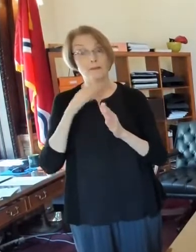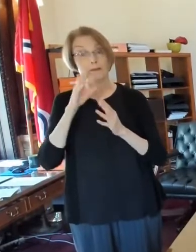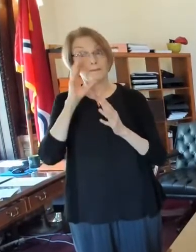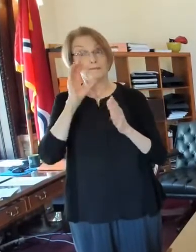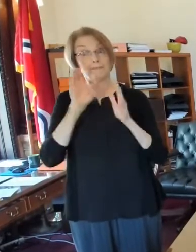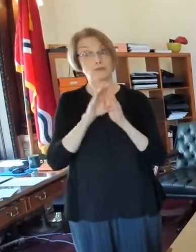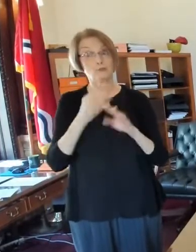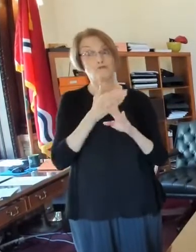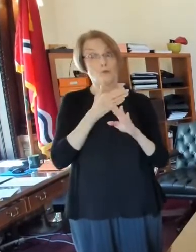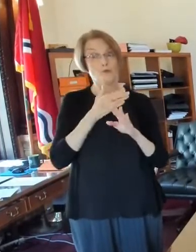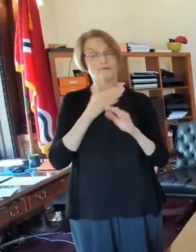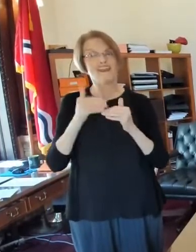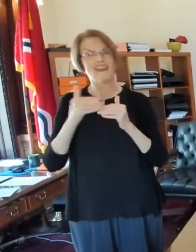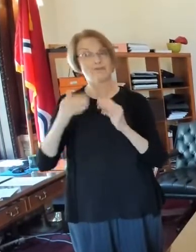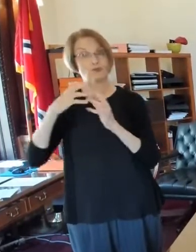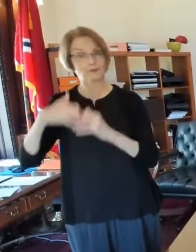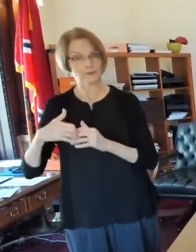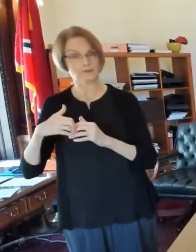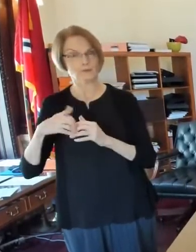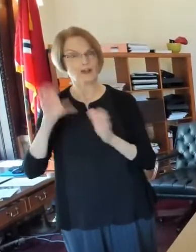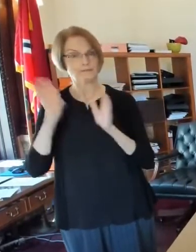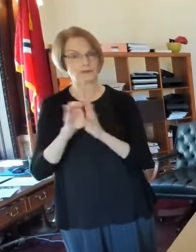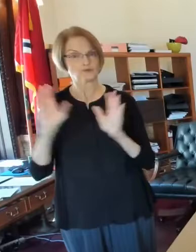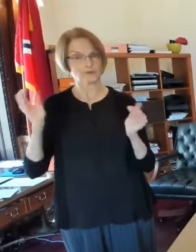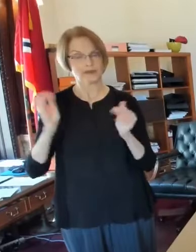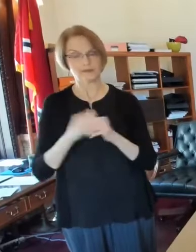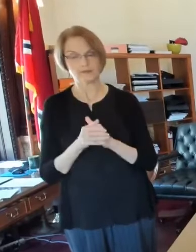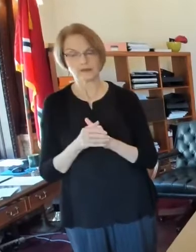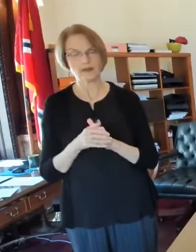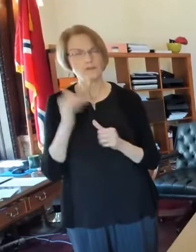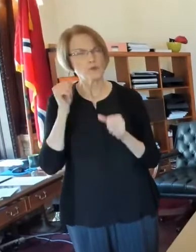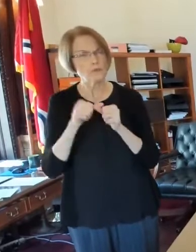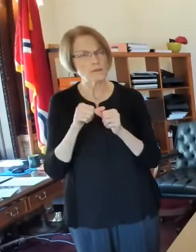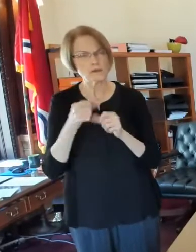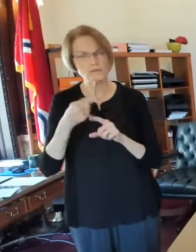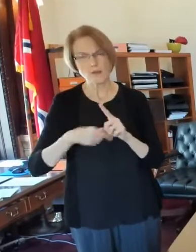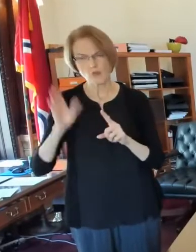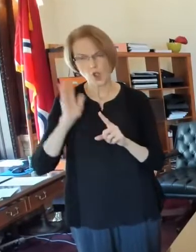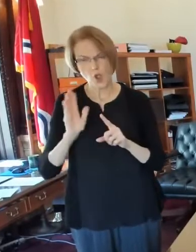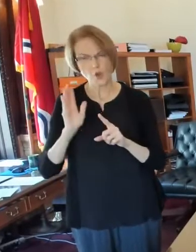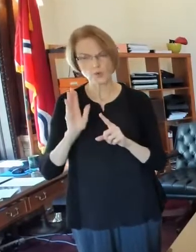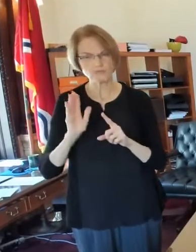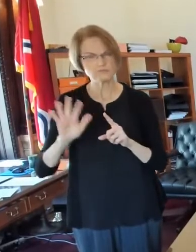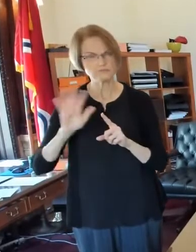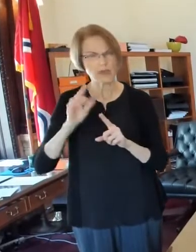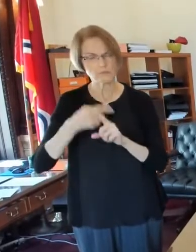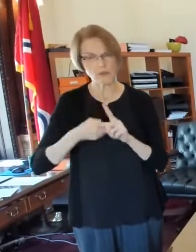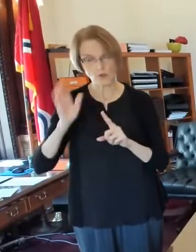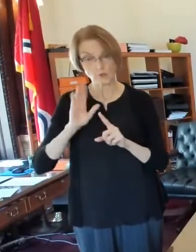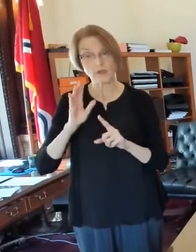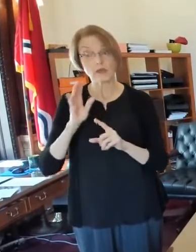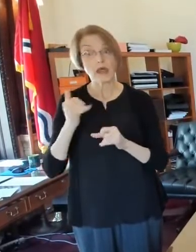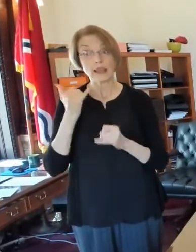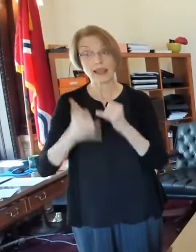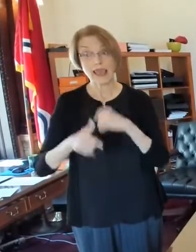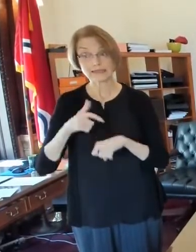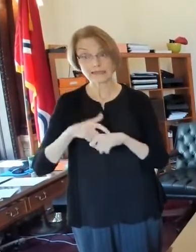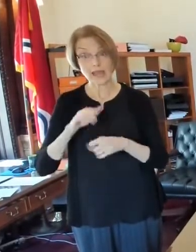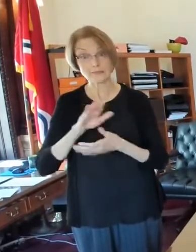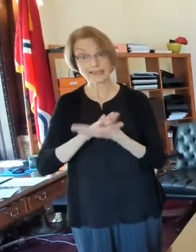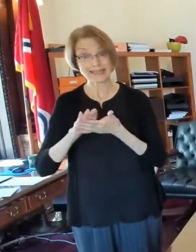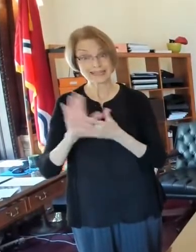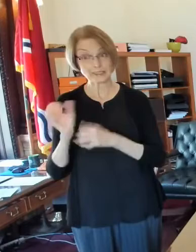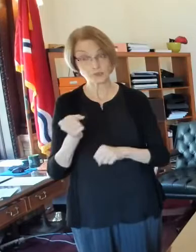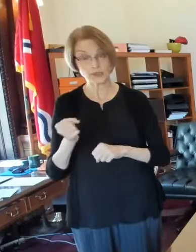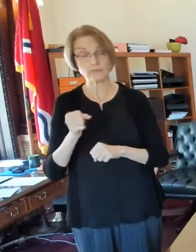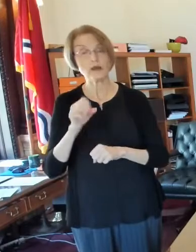Uh, if you remember, it was about a month ago, maybe, maybe a little more that our last clean sweep where the